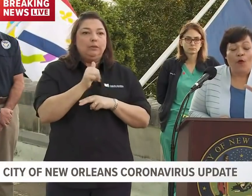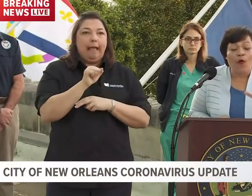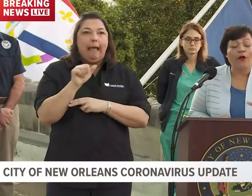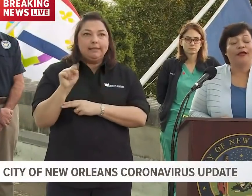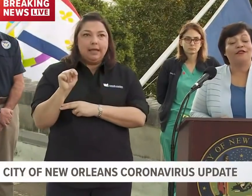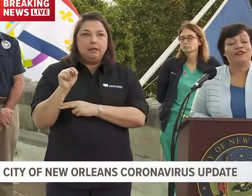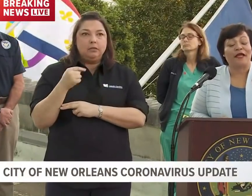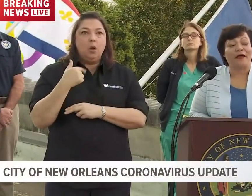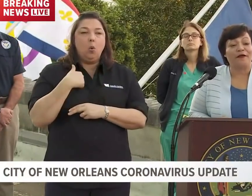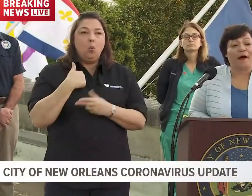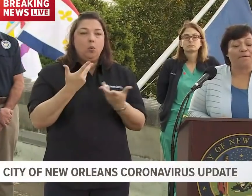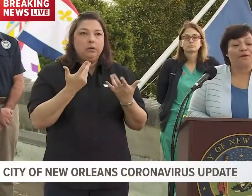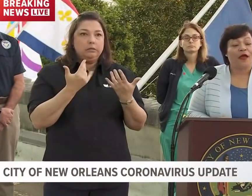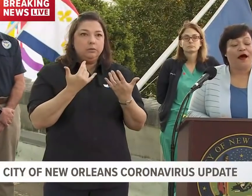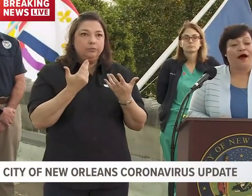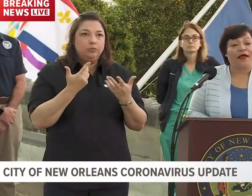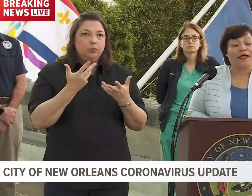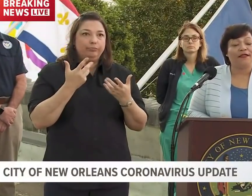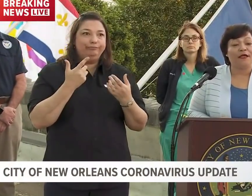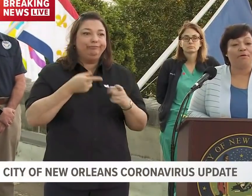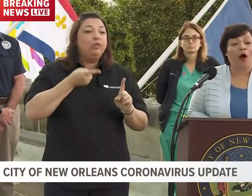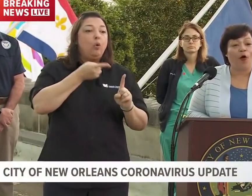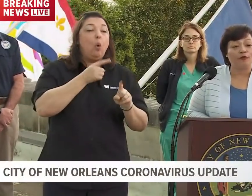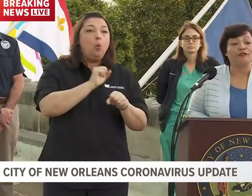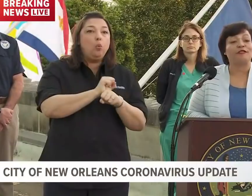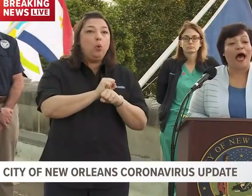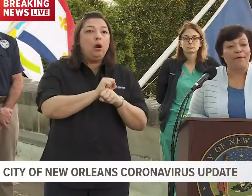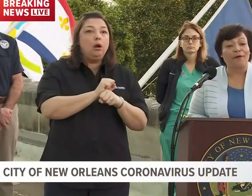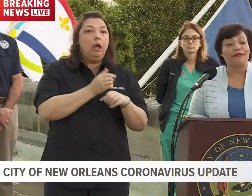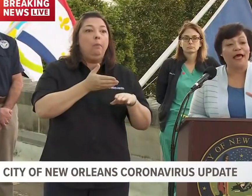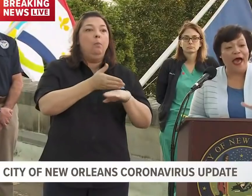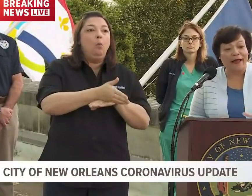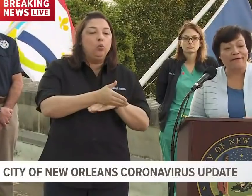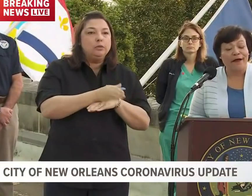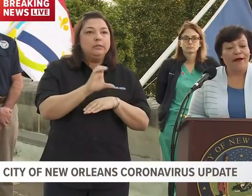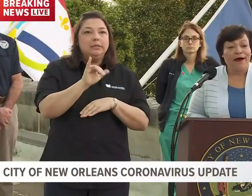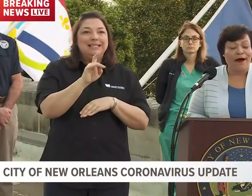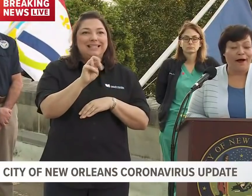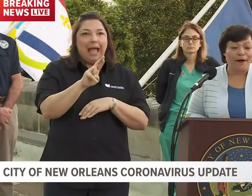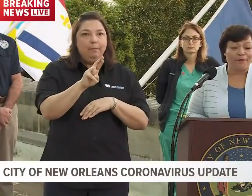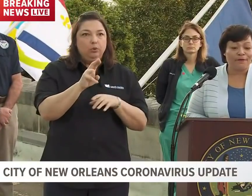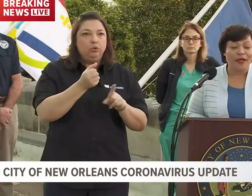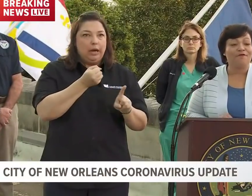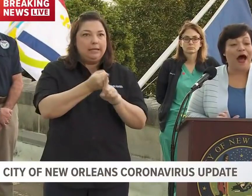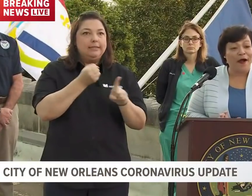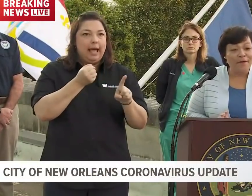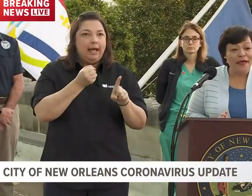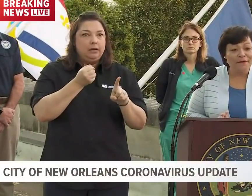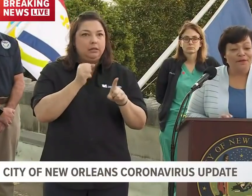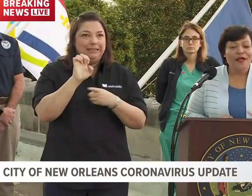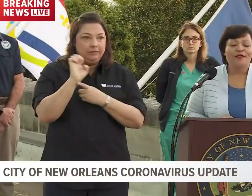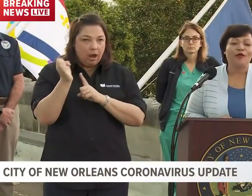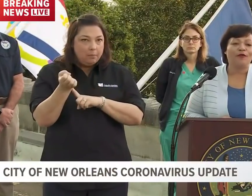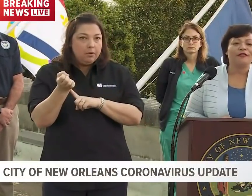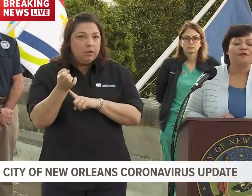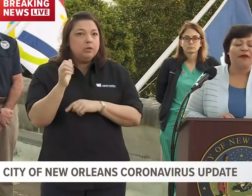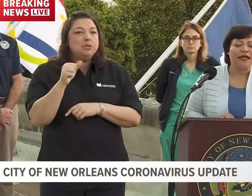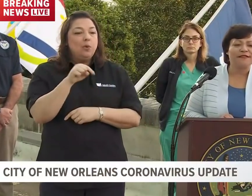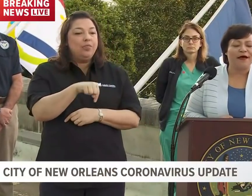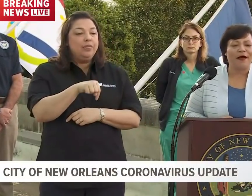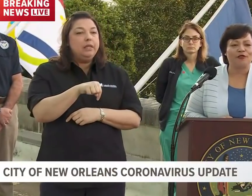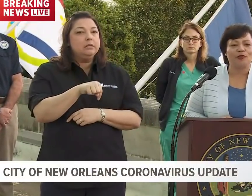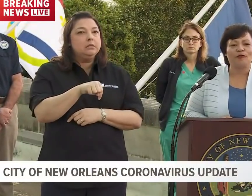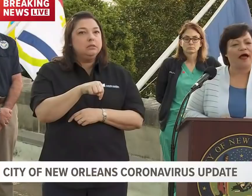were working to stand up in the post-cyber attack environment. So this